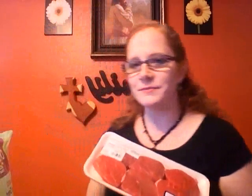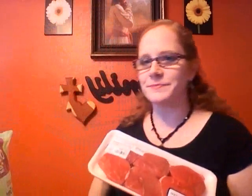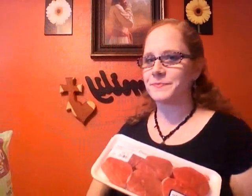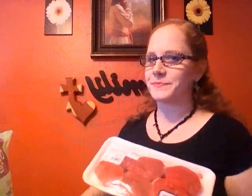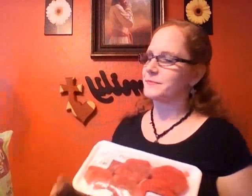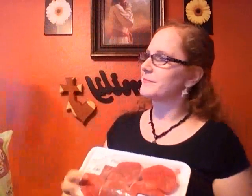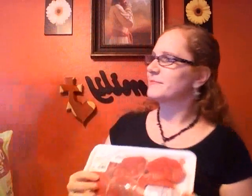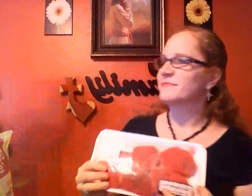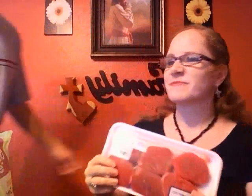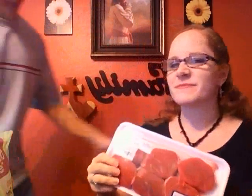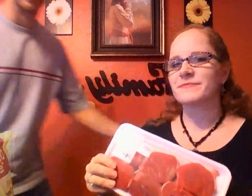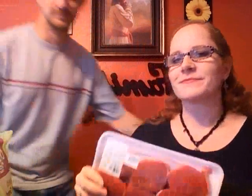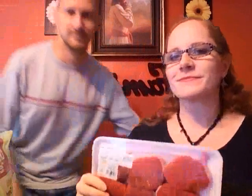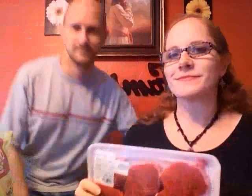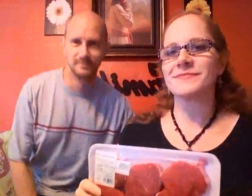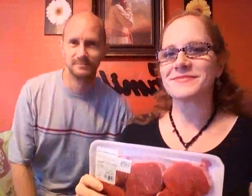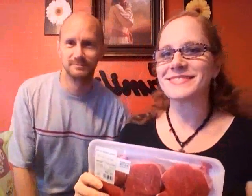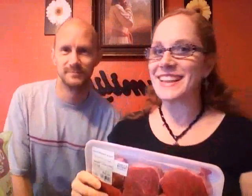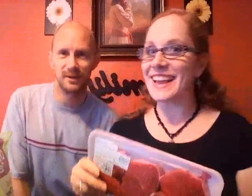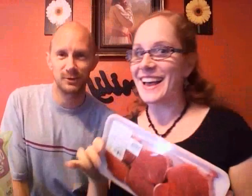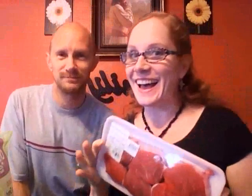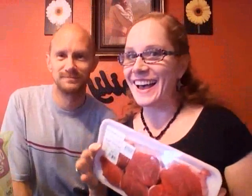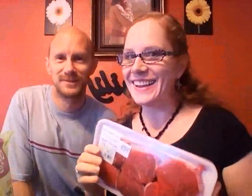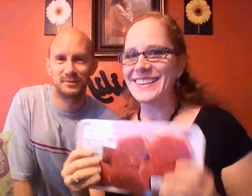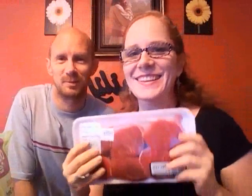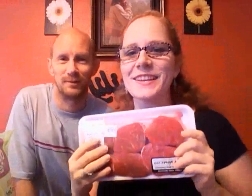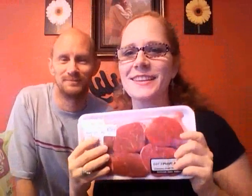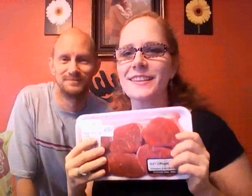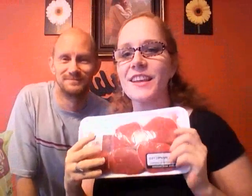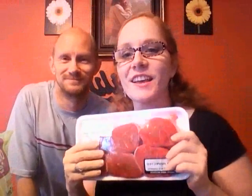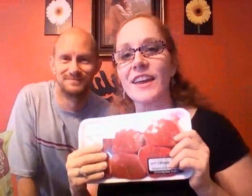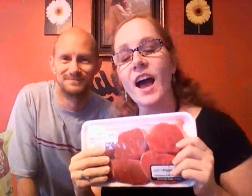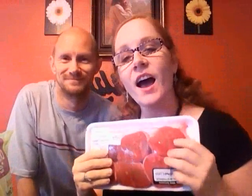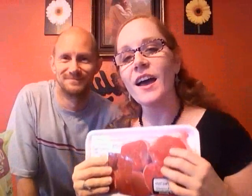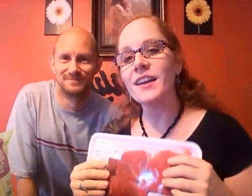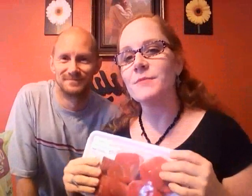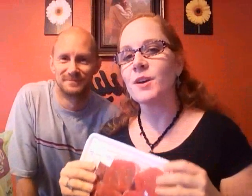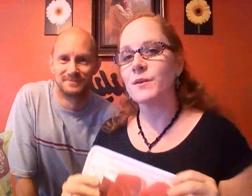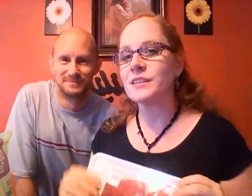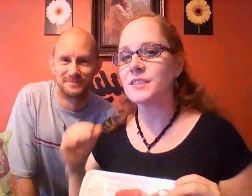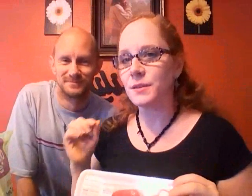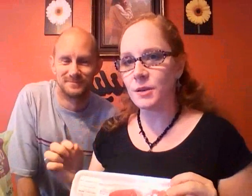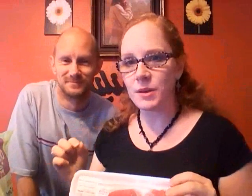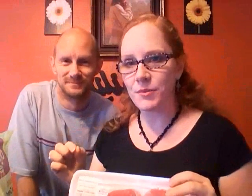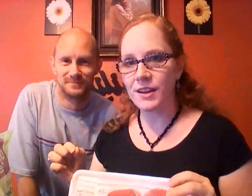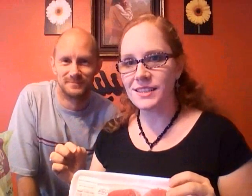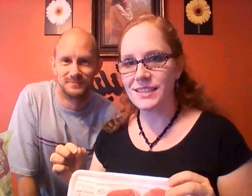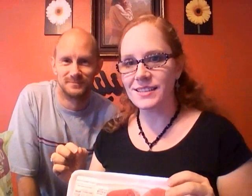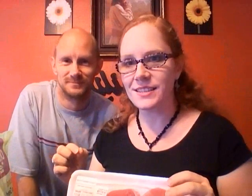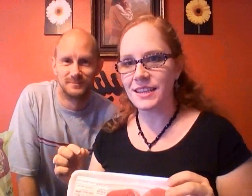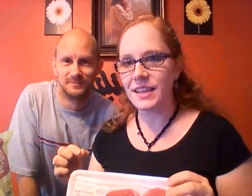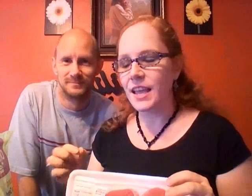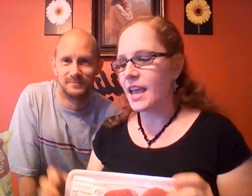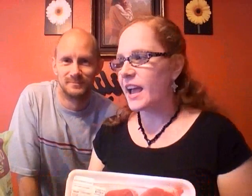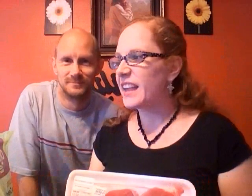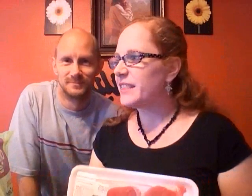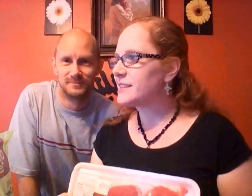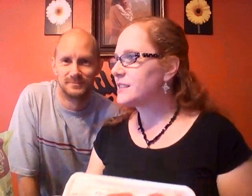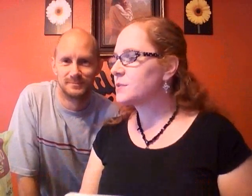okay I am going to do a little bit of proxy testing and this is